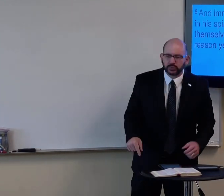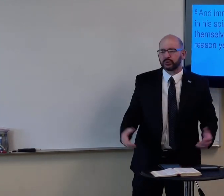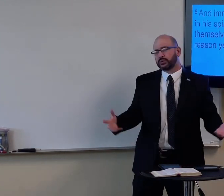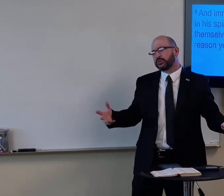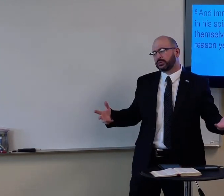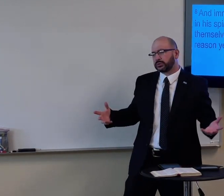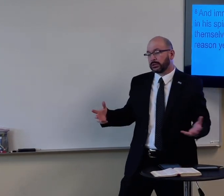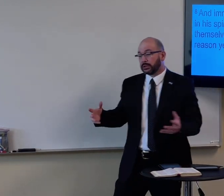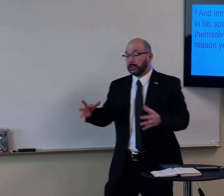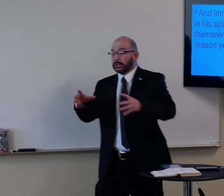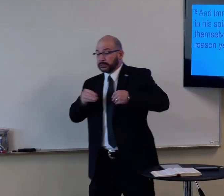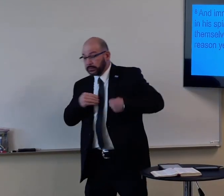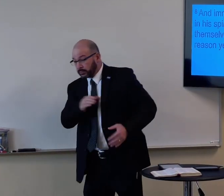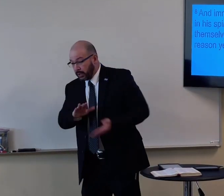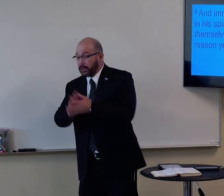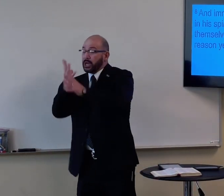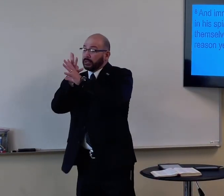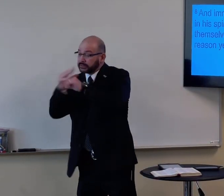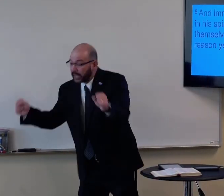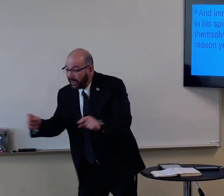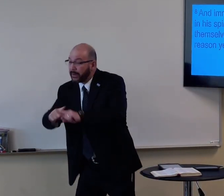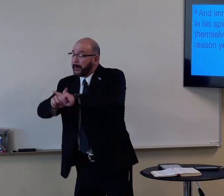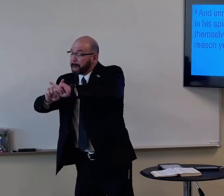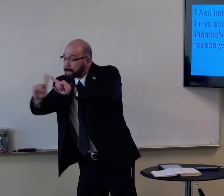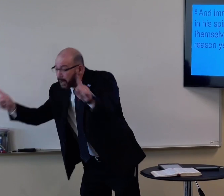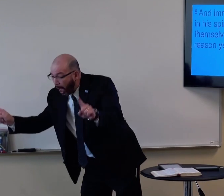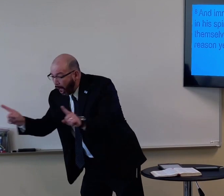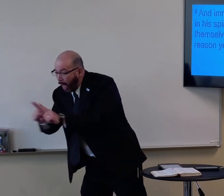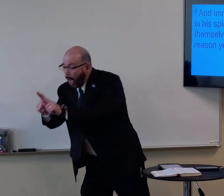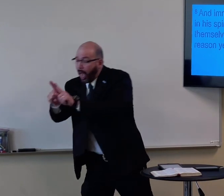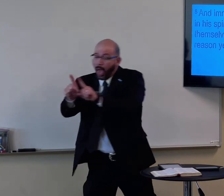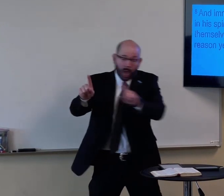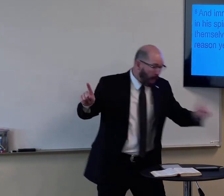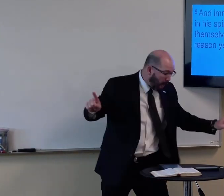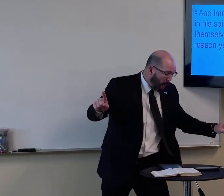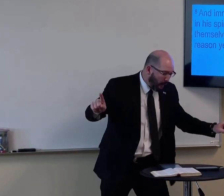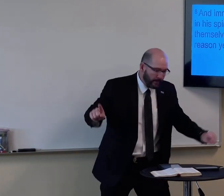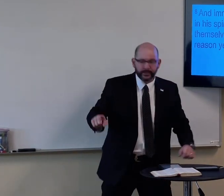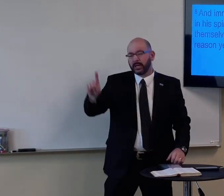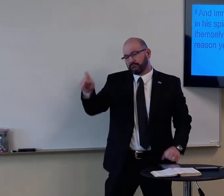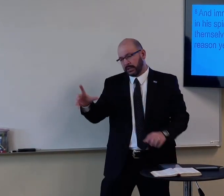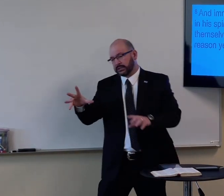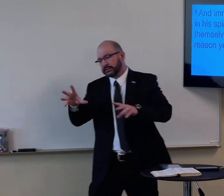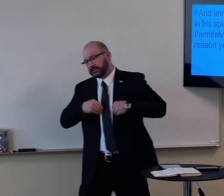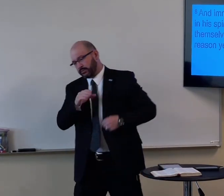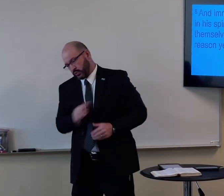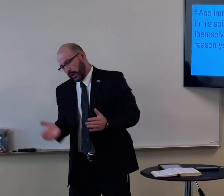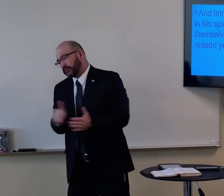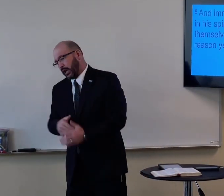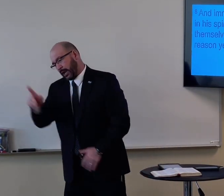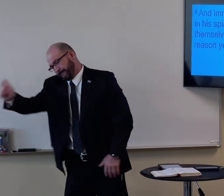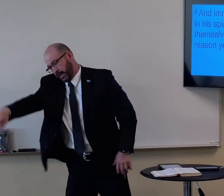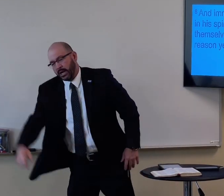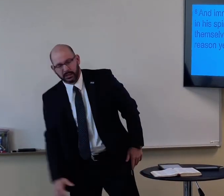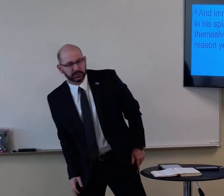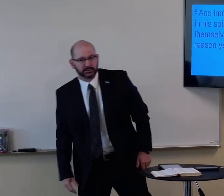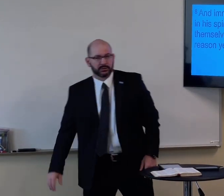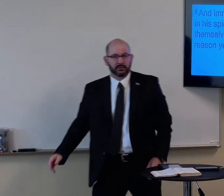If you accept Christ and become saved, yeah, that's fine, but then you fall away, you've got to get saved again. Again,